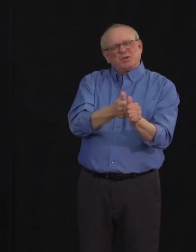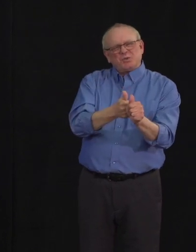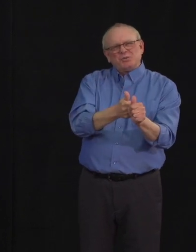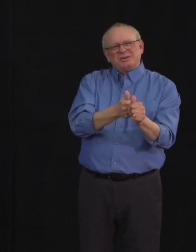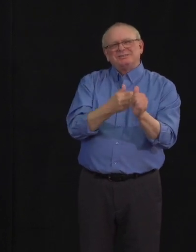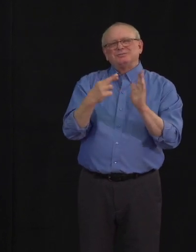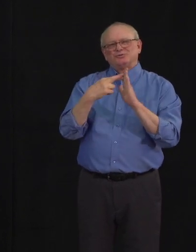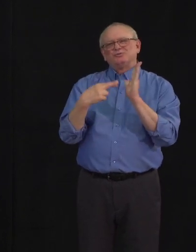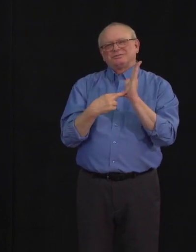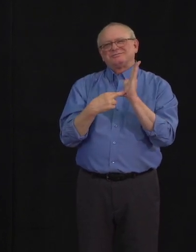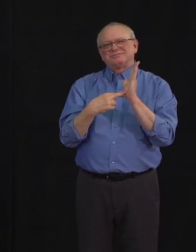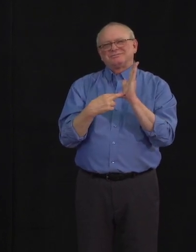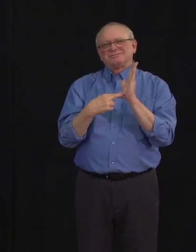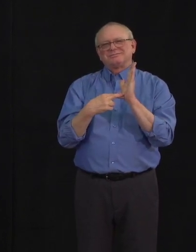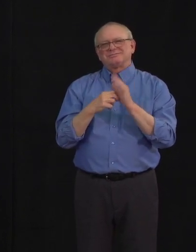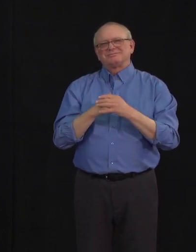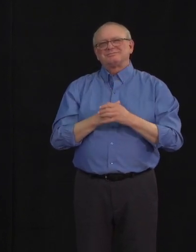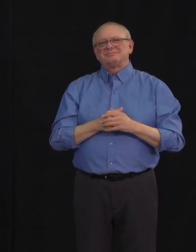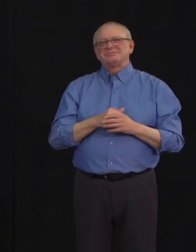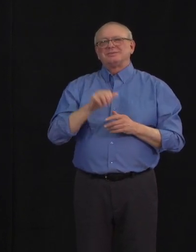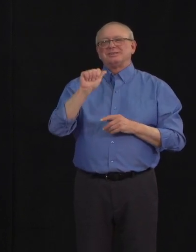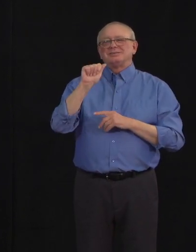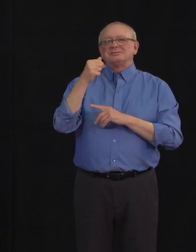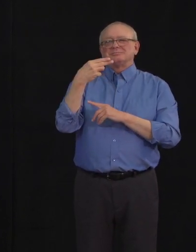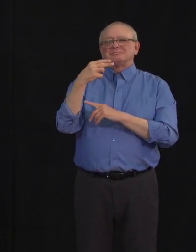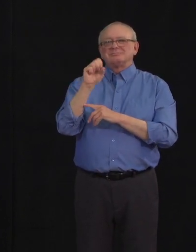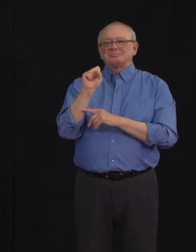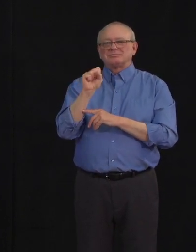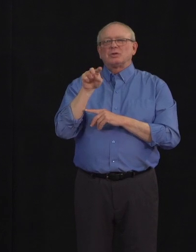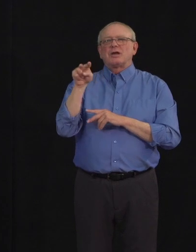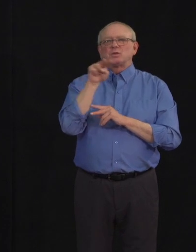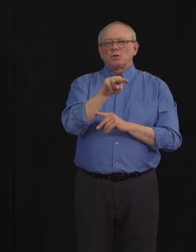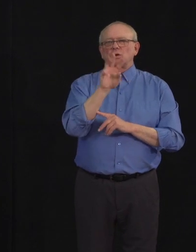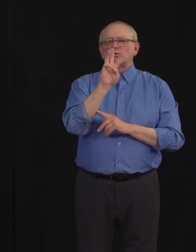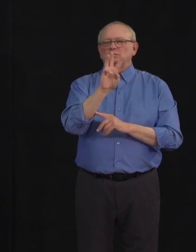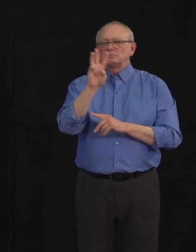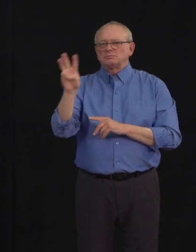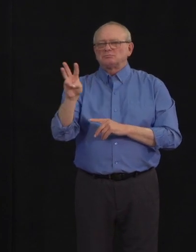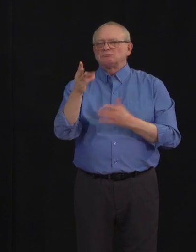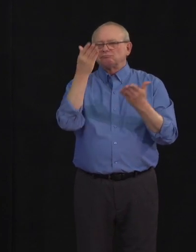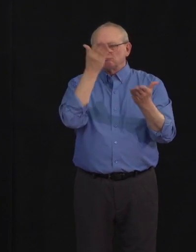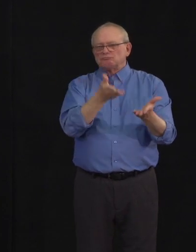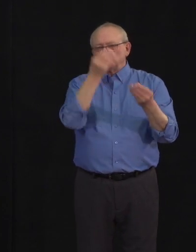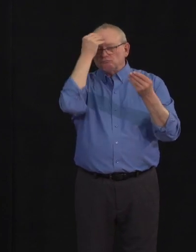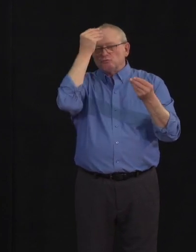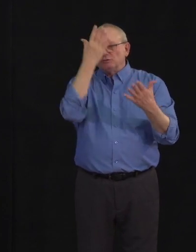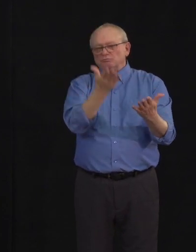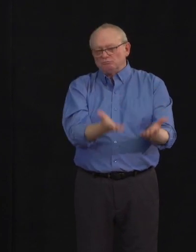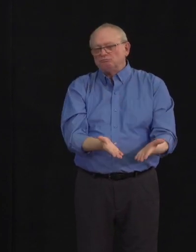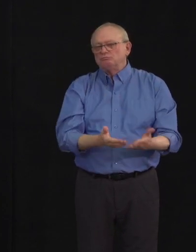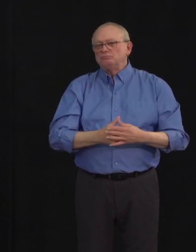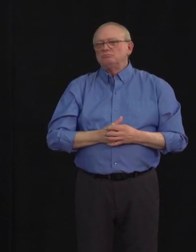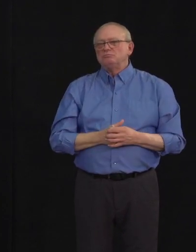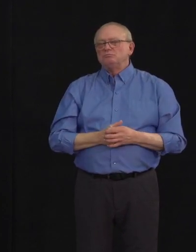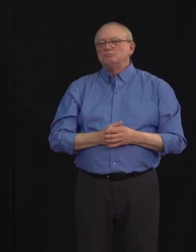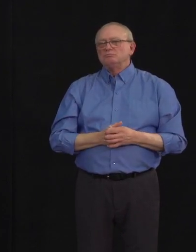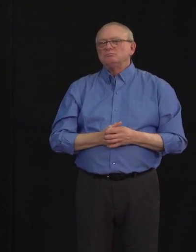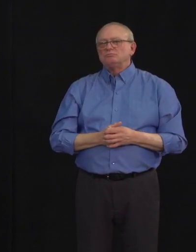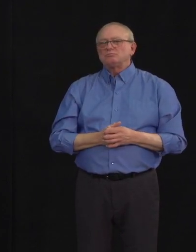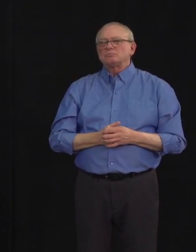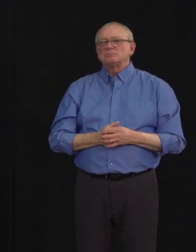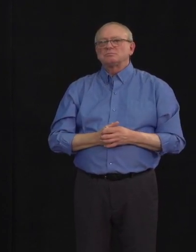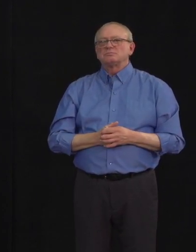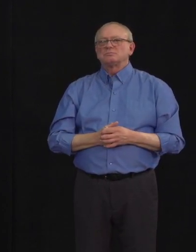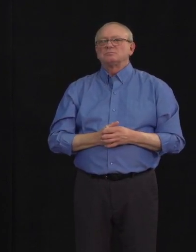Guidance that is general and labeled workplace guidance can also be used in these settings to make sure that